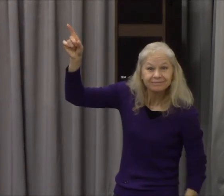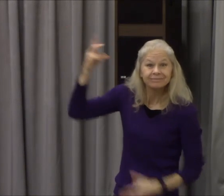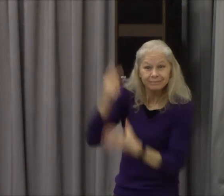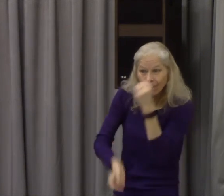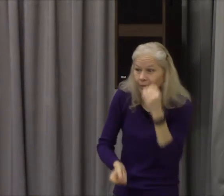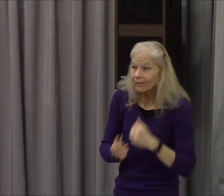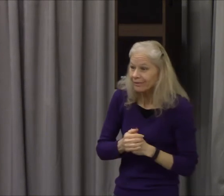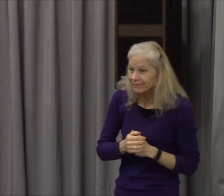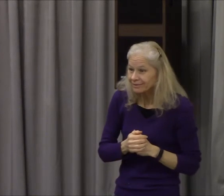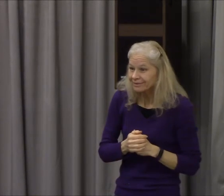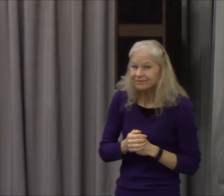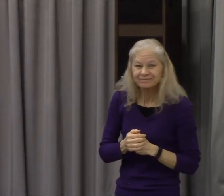Lord